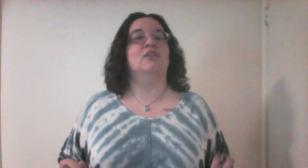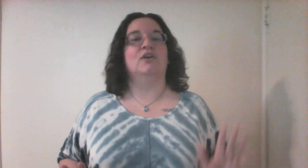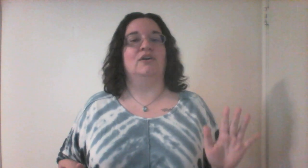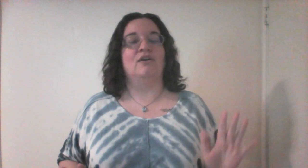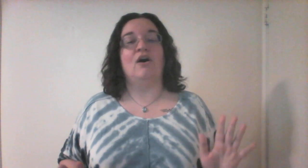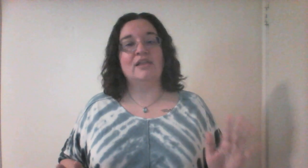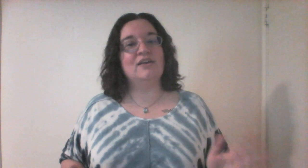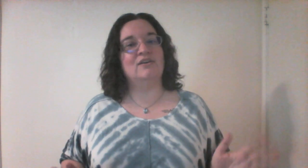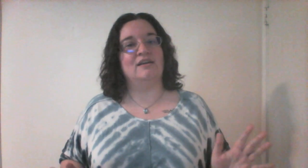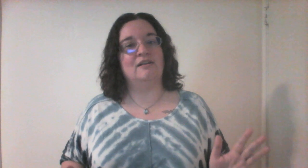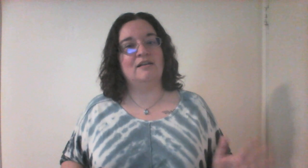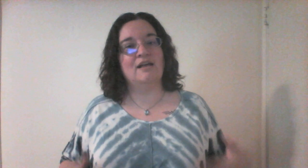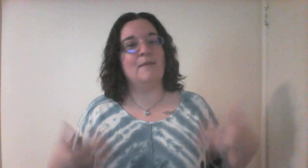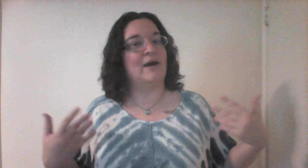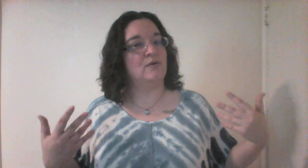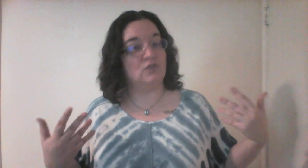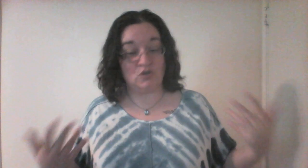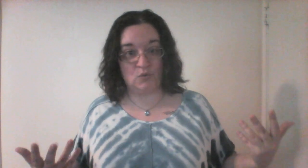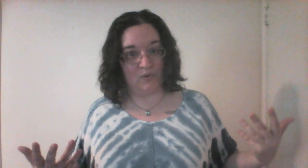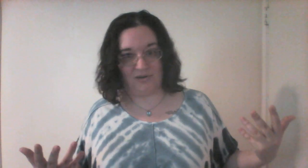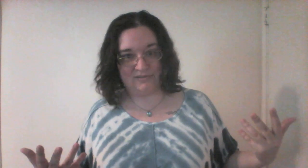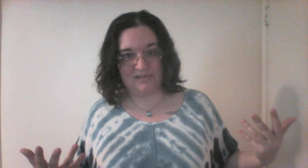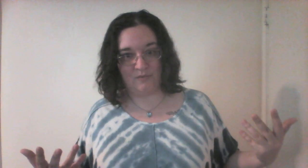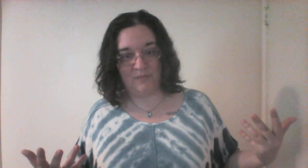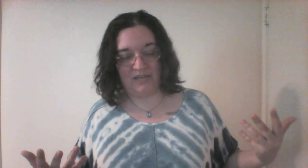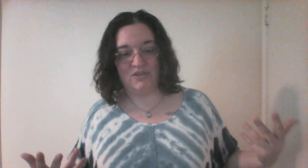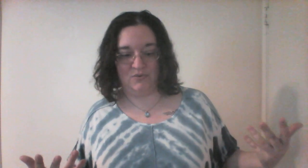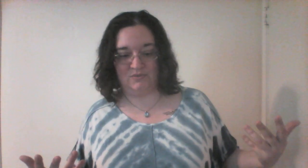learn all I could about the new words that were being used.